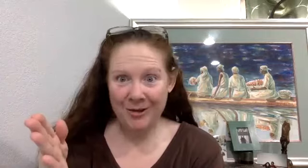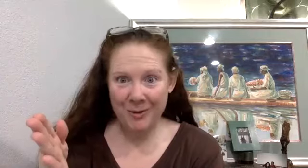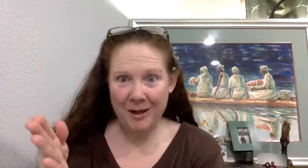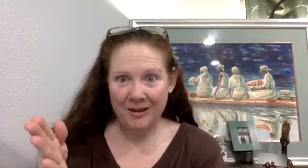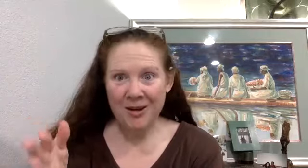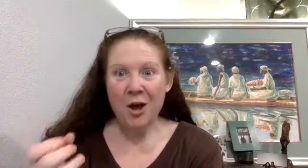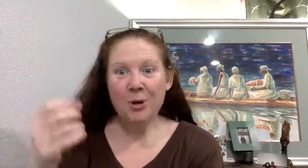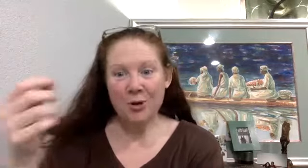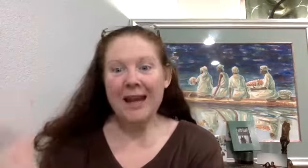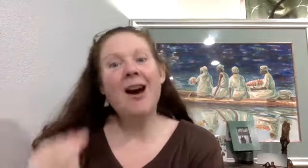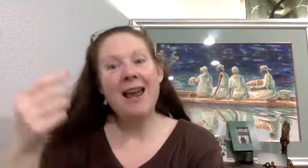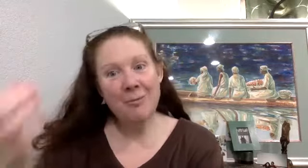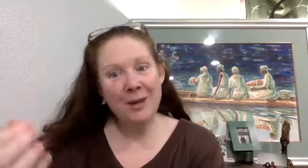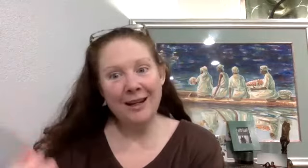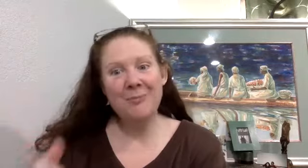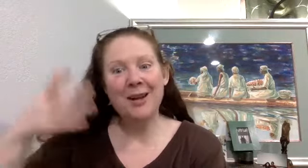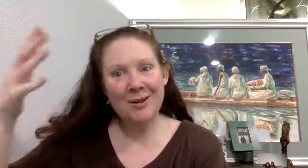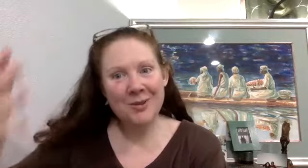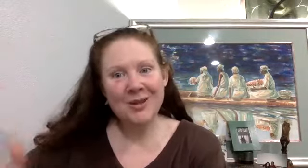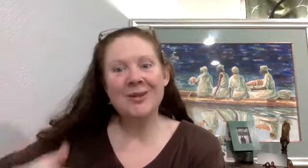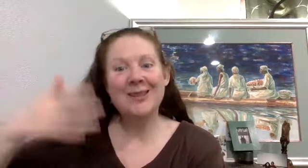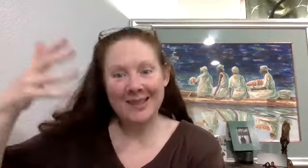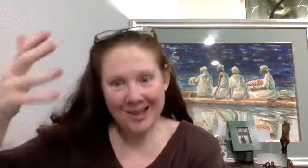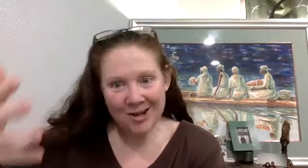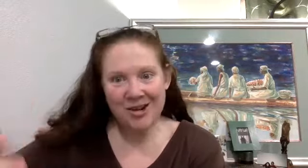women. But you get caught up in it. It becomes this addiction.